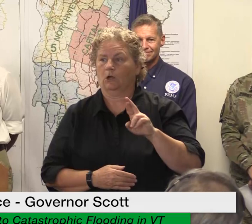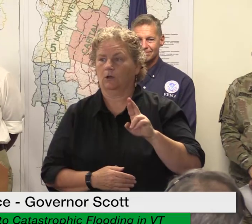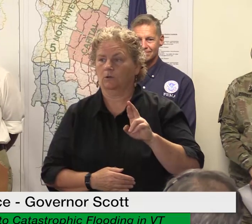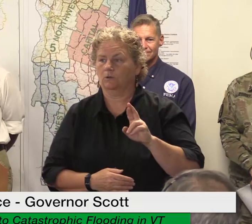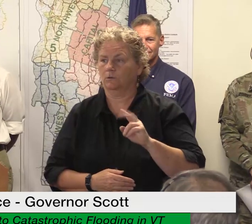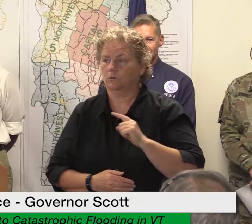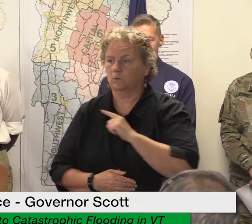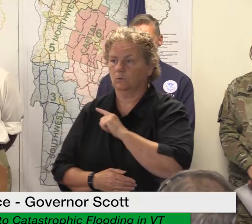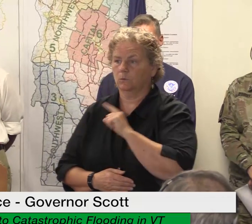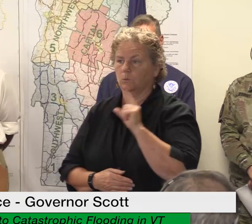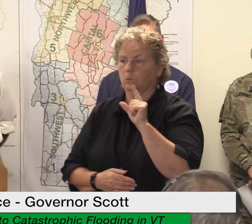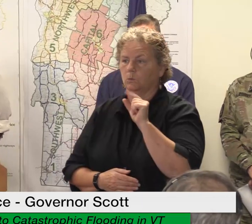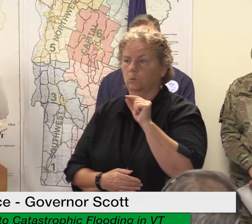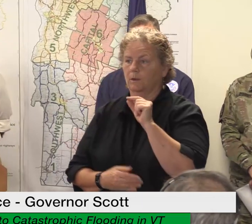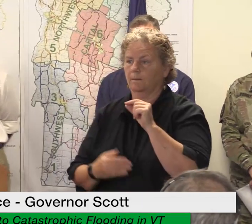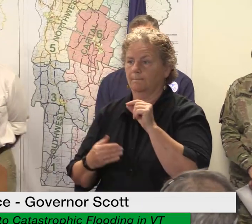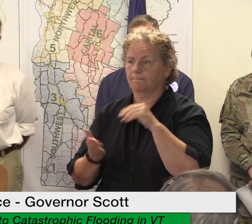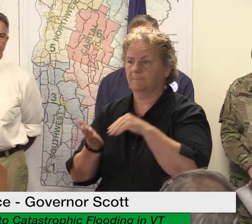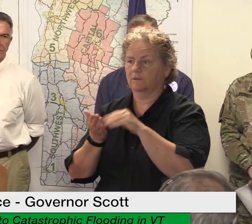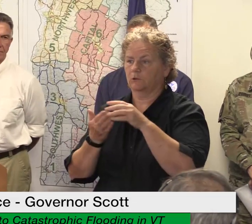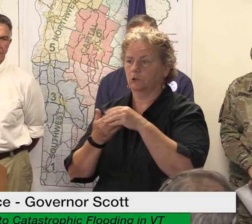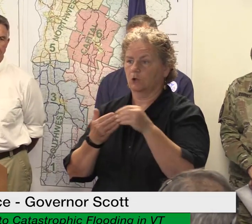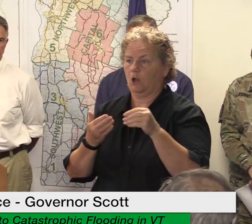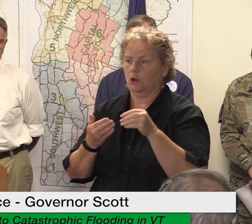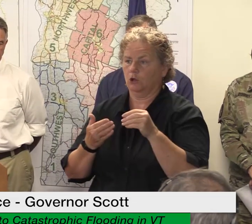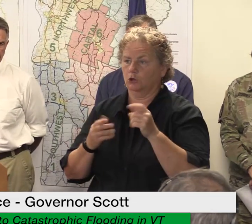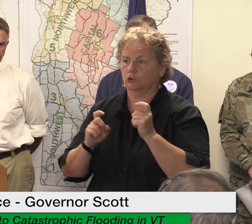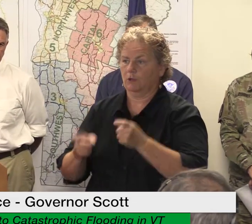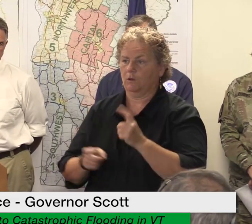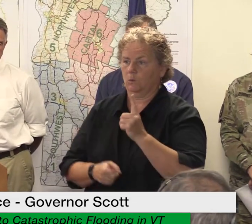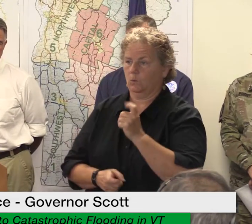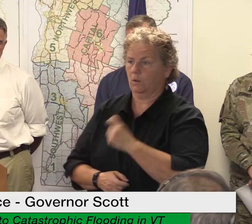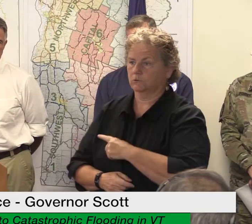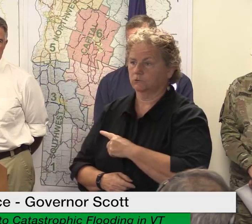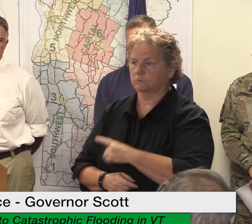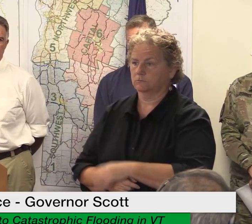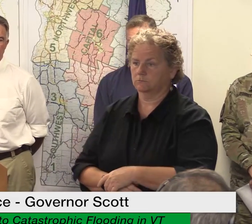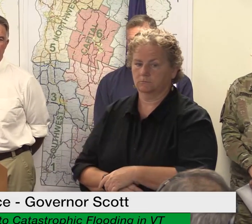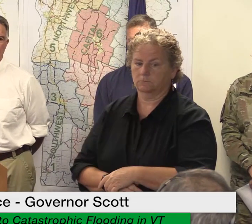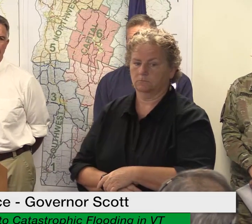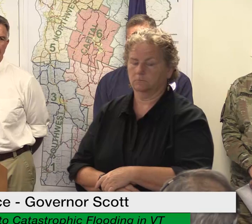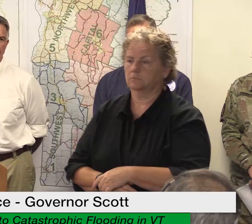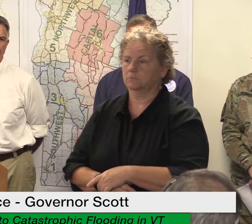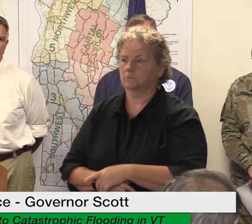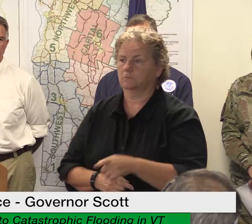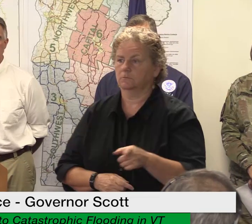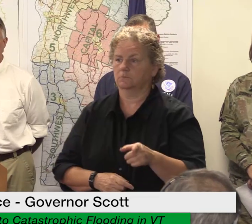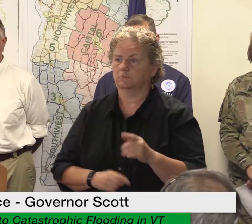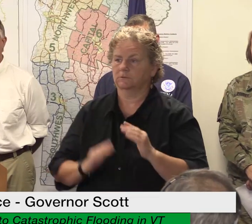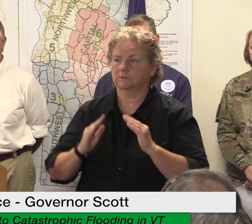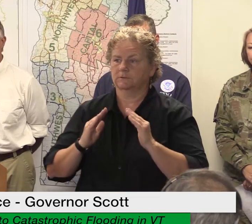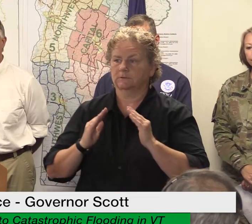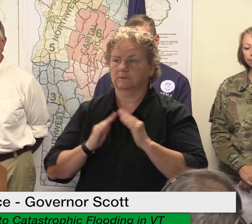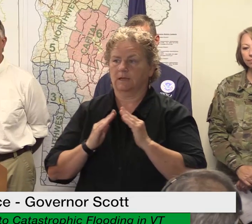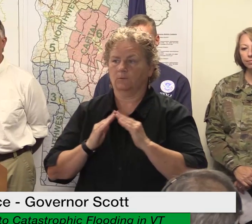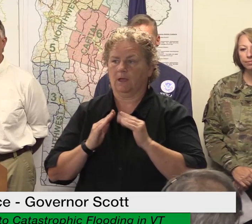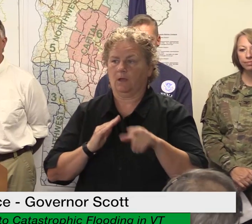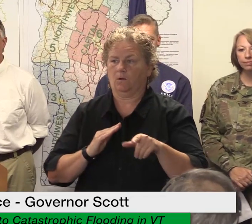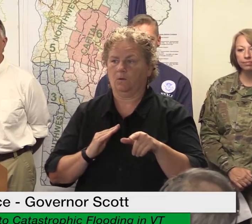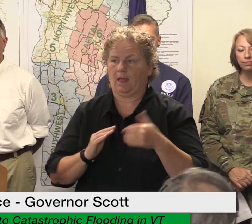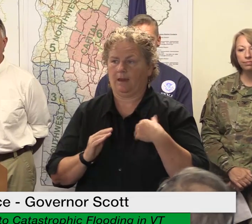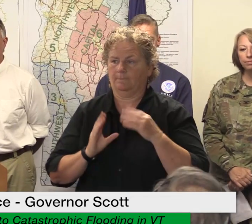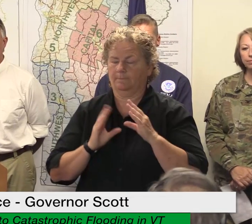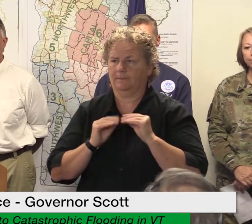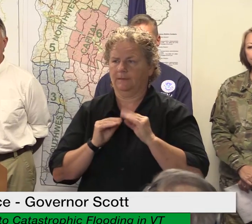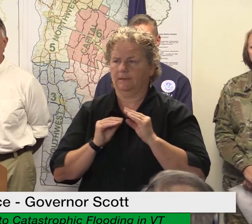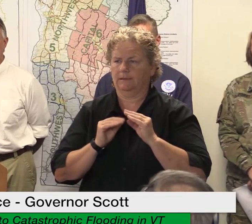i just came from the press conference downtown with montilio business owners who estimate uh it's